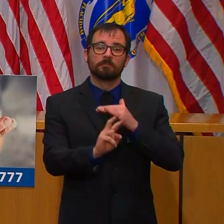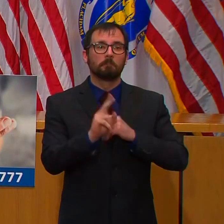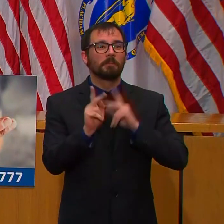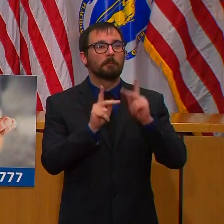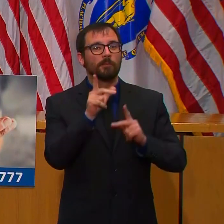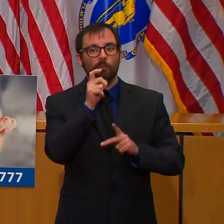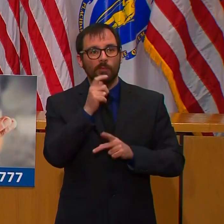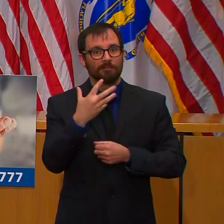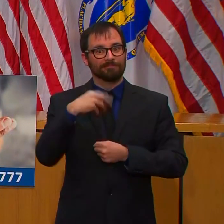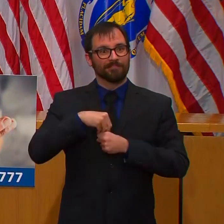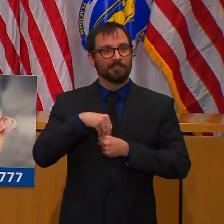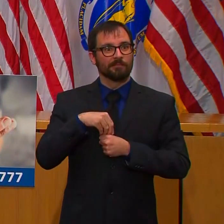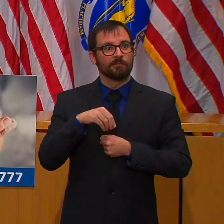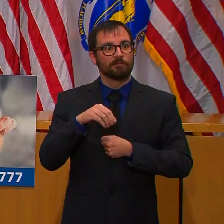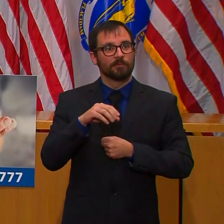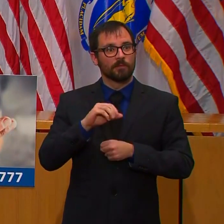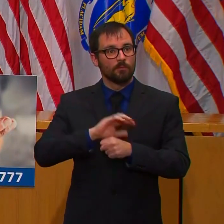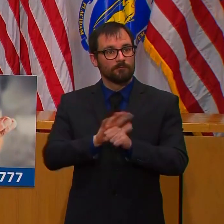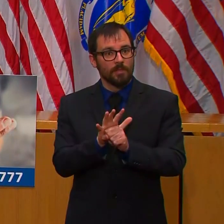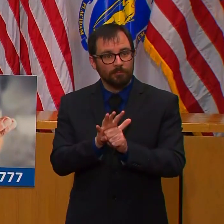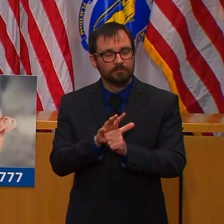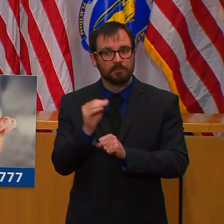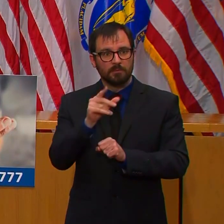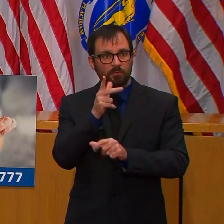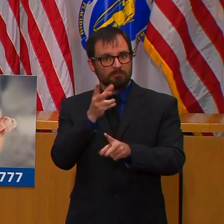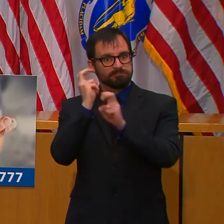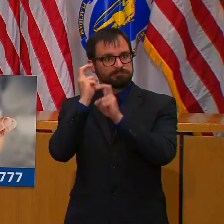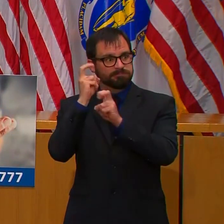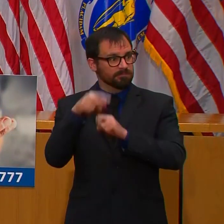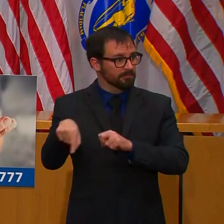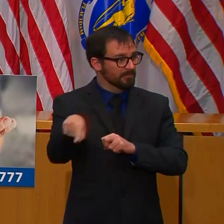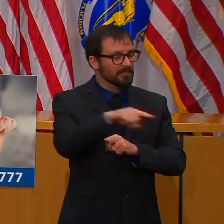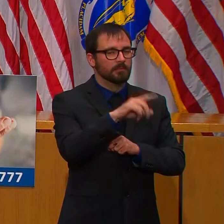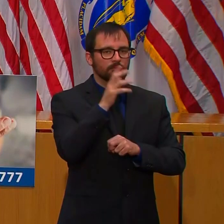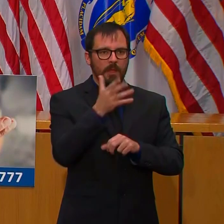-19 and the impact the surge has on our health care system.